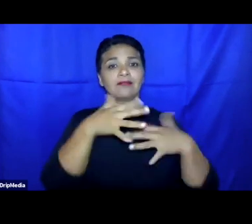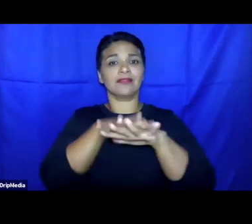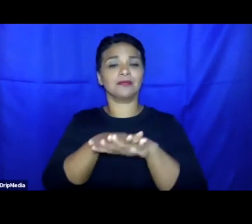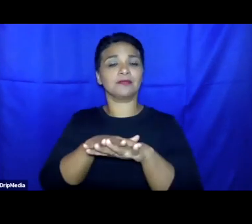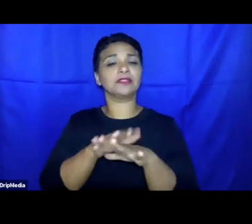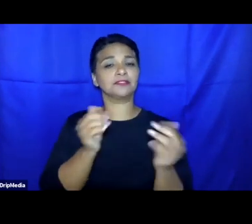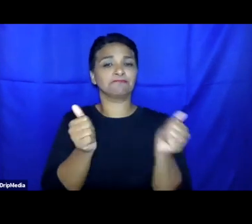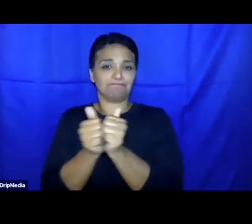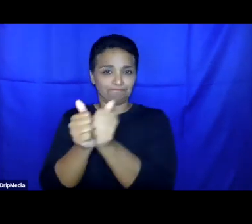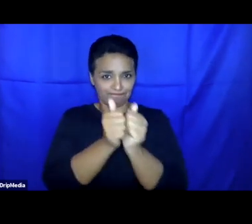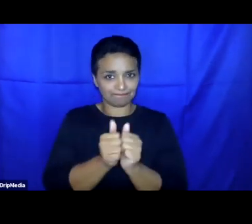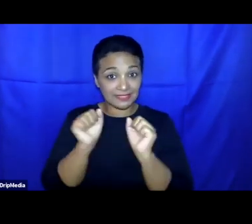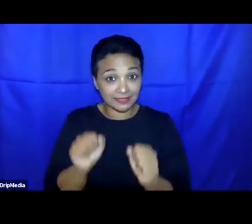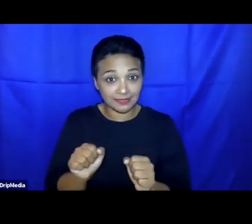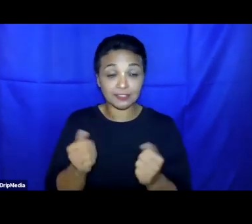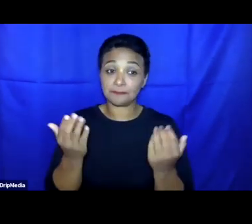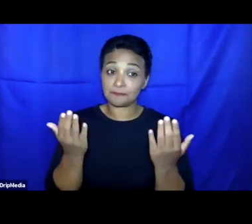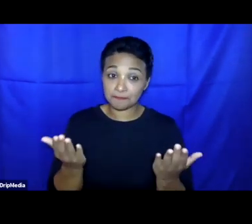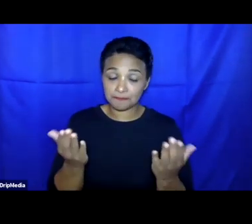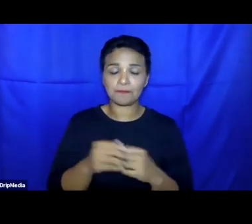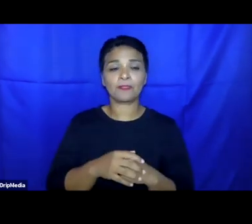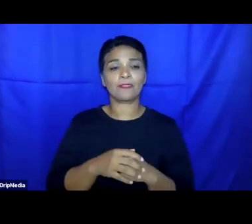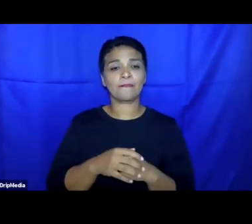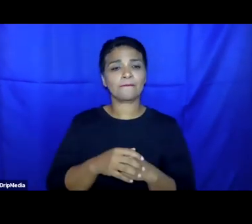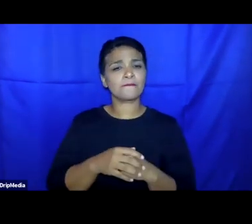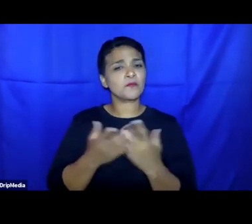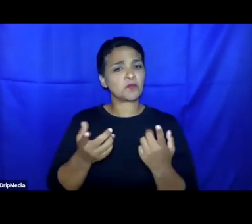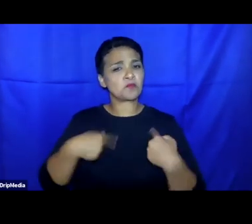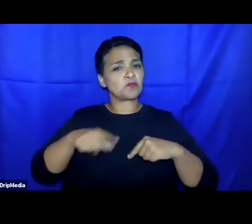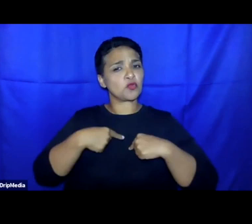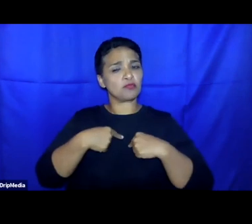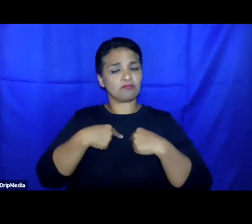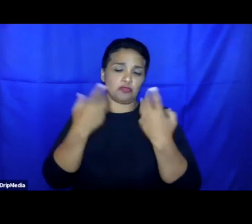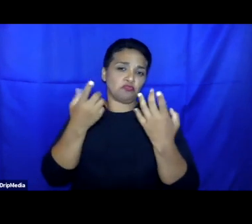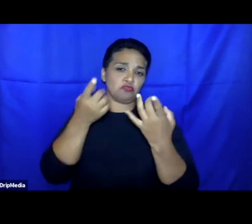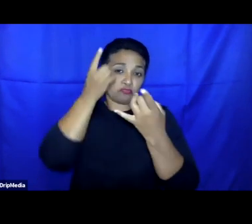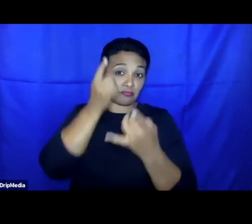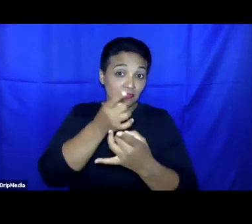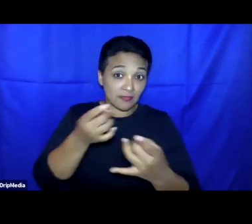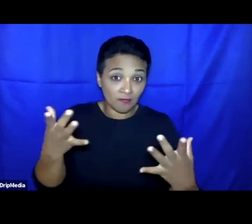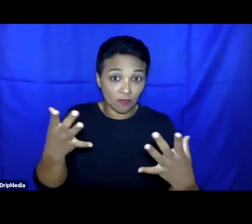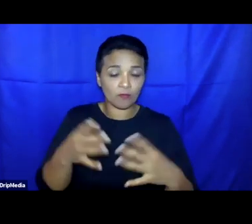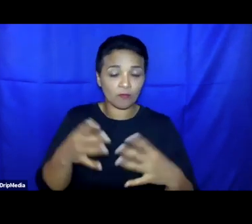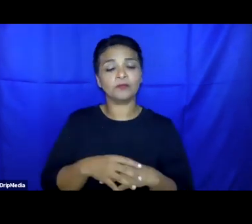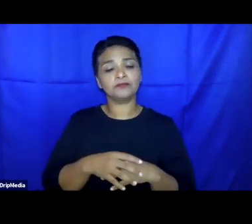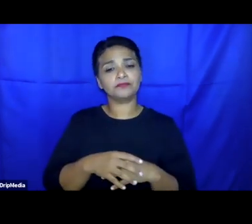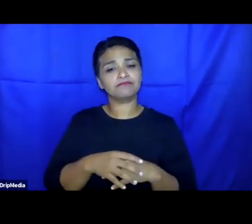Simultaneously, what can be said about the nature of these EU